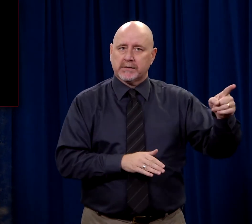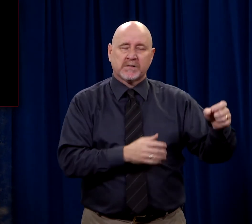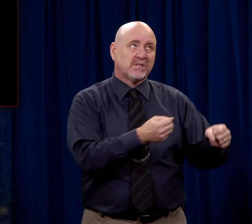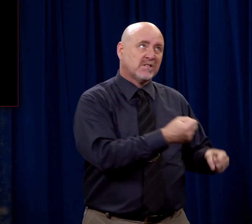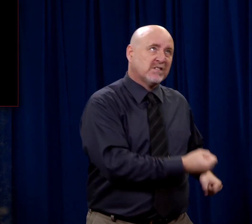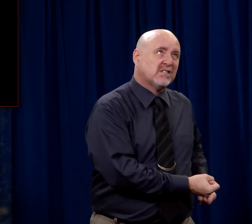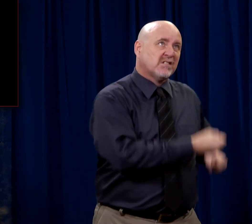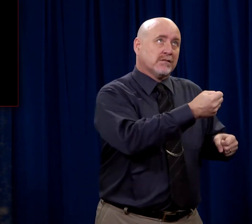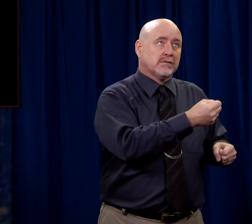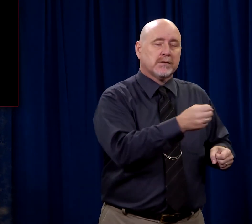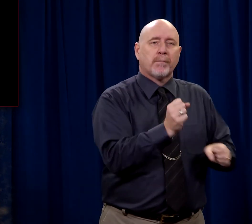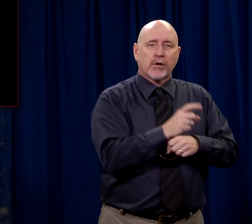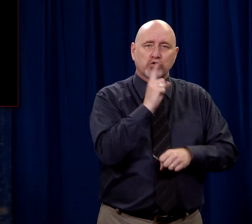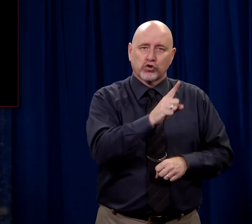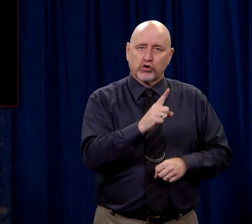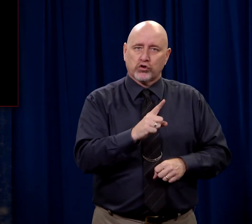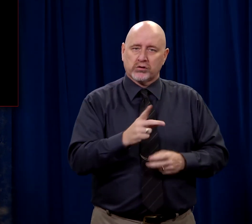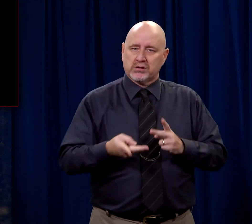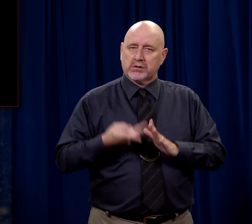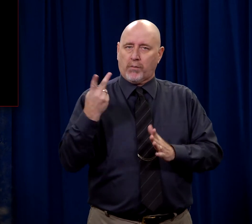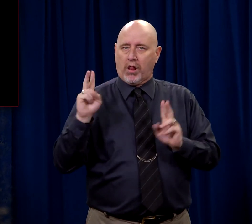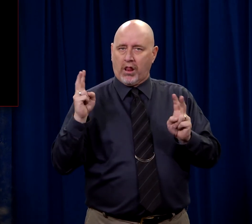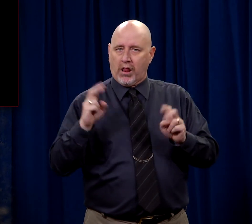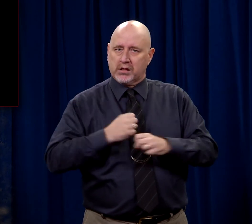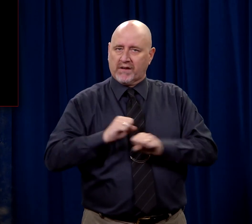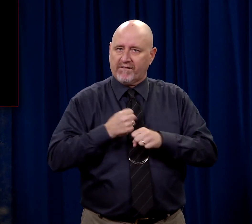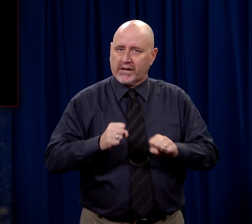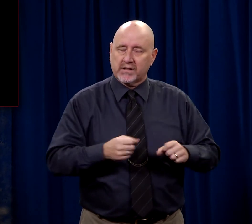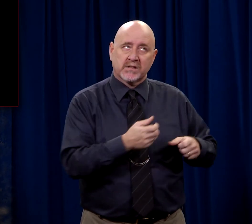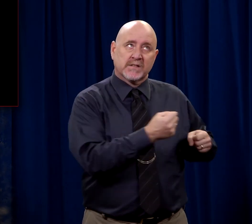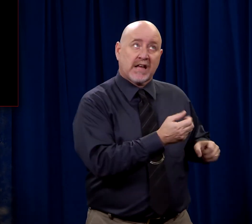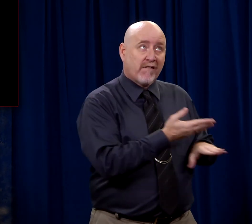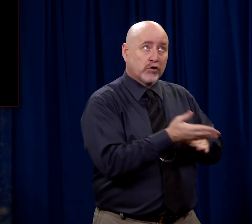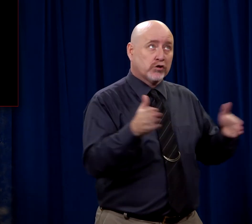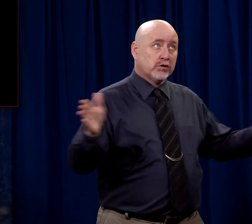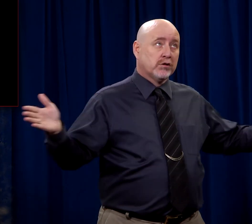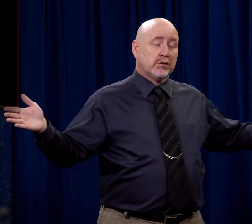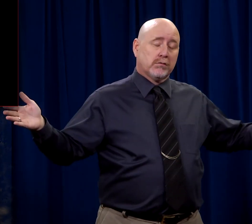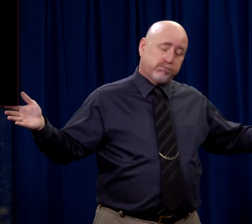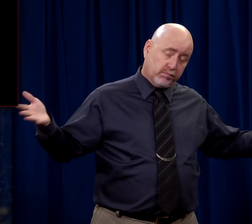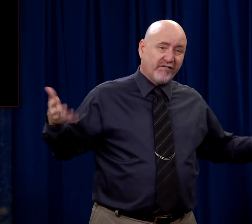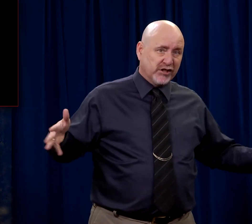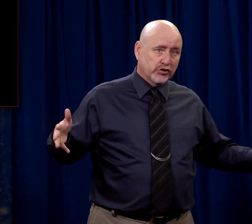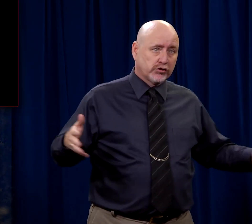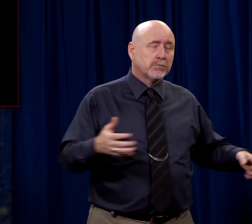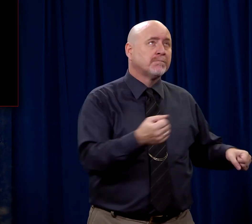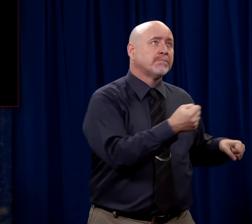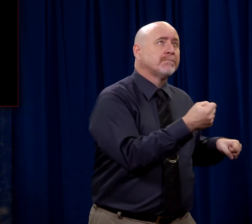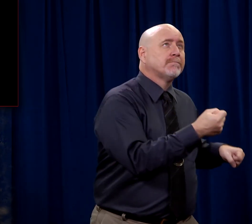dead. And so just as an assurance of that, after Jesus really was dead,